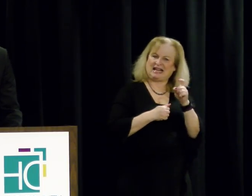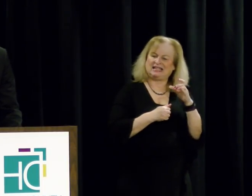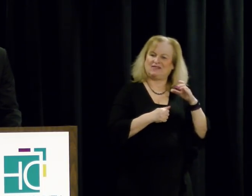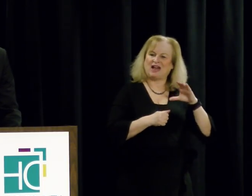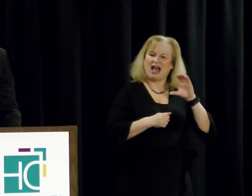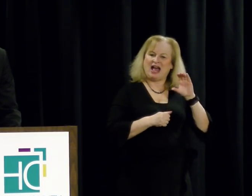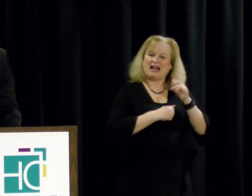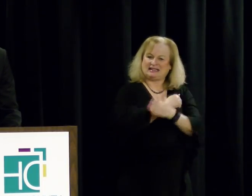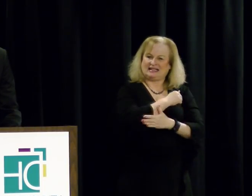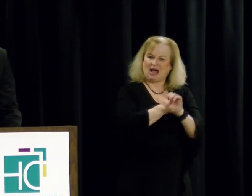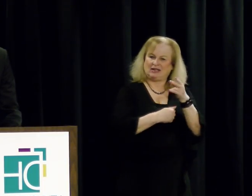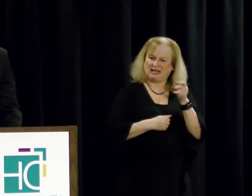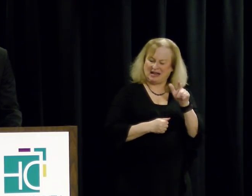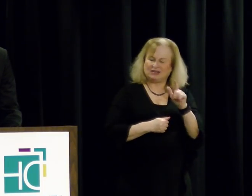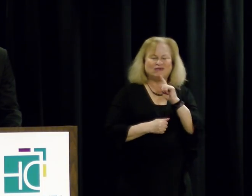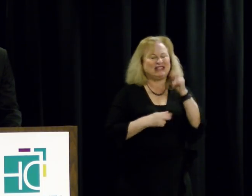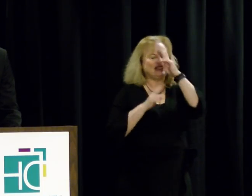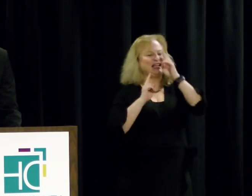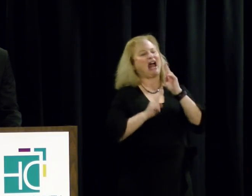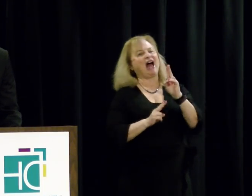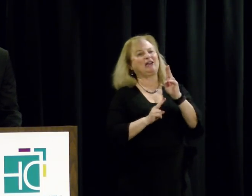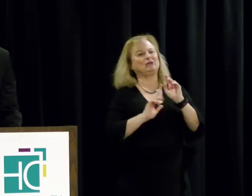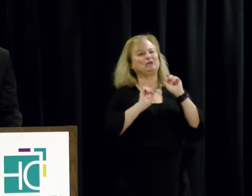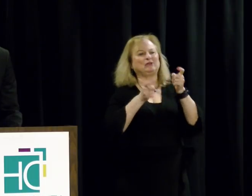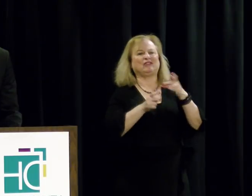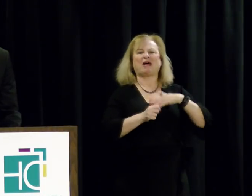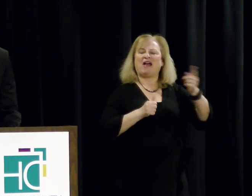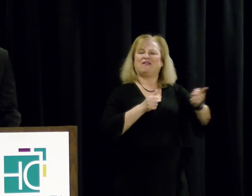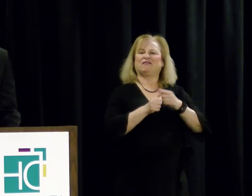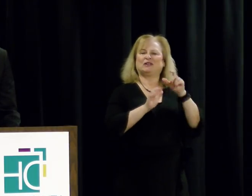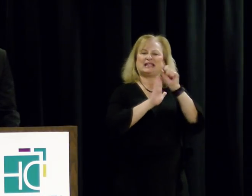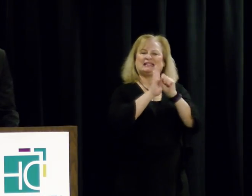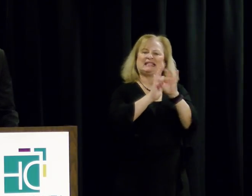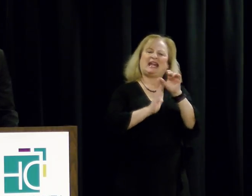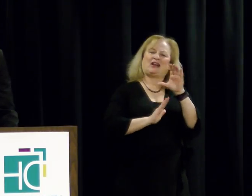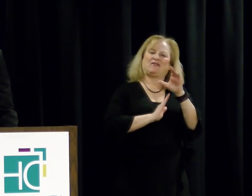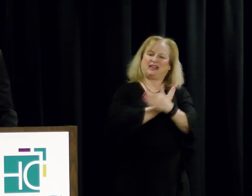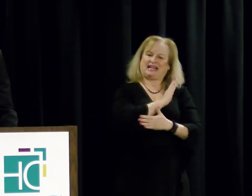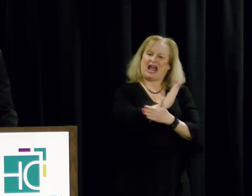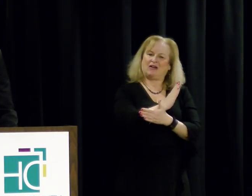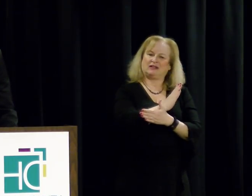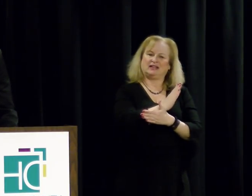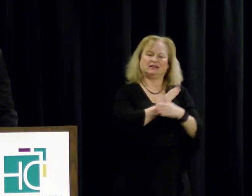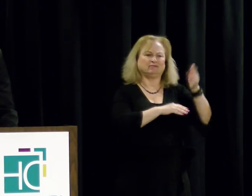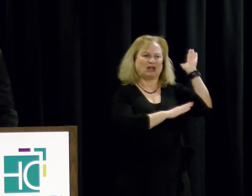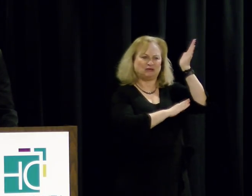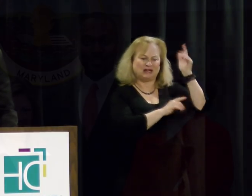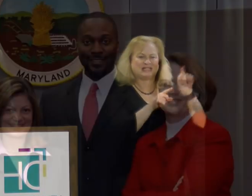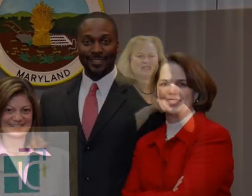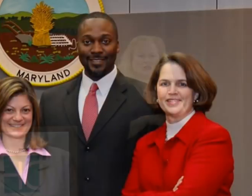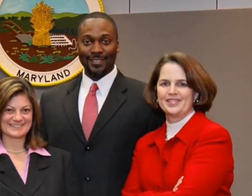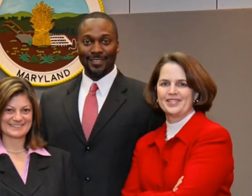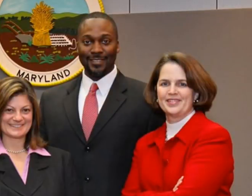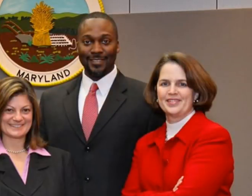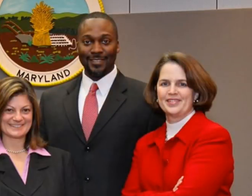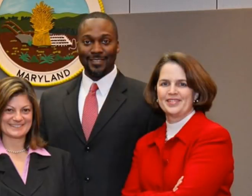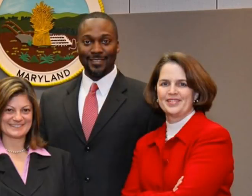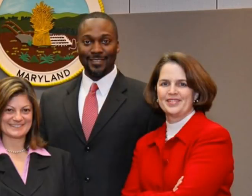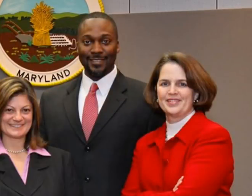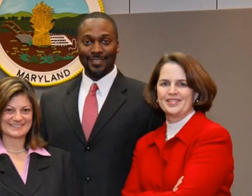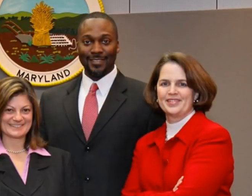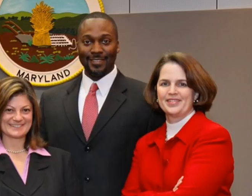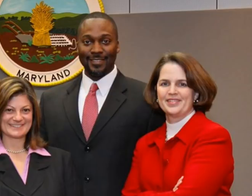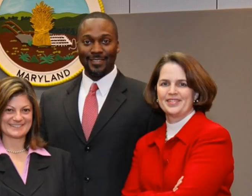It's an honor to deliver my first day of the County Address as your County Executive. And over the past years,